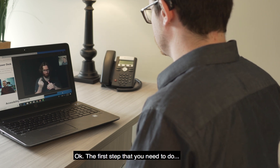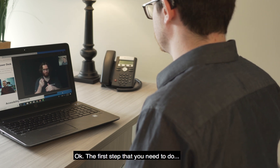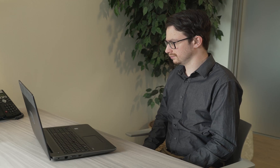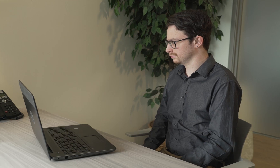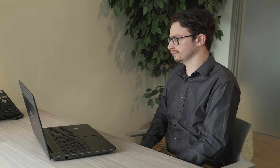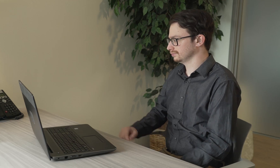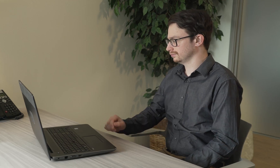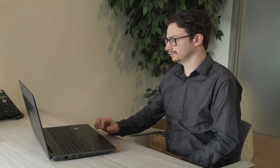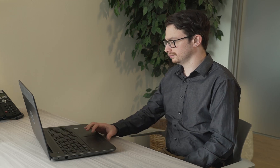need to do.